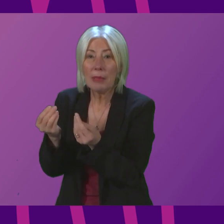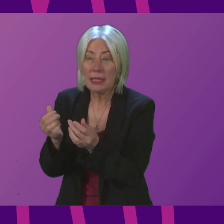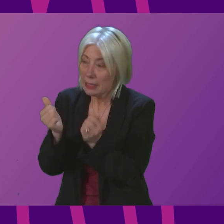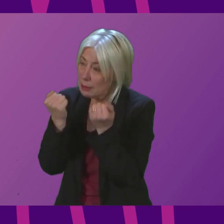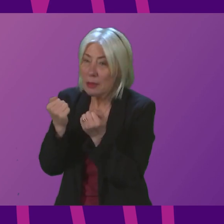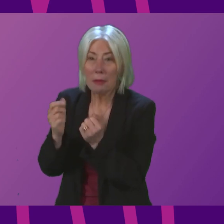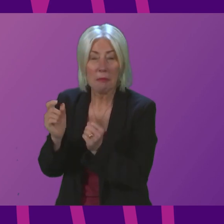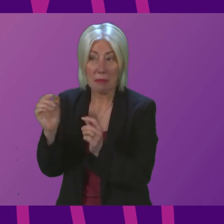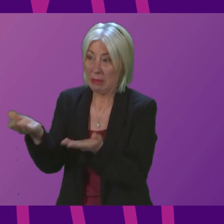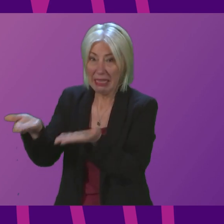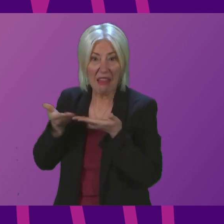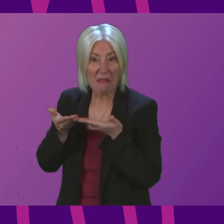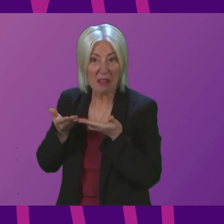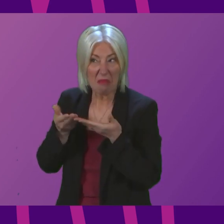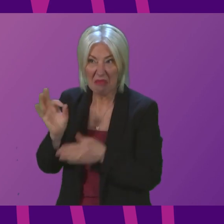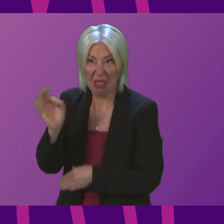whatsoever.